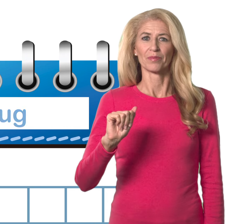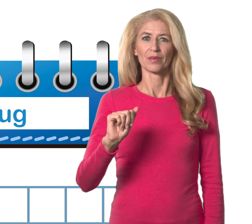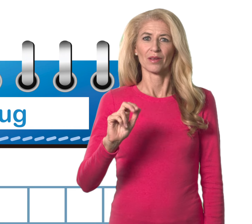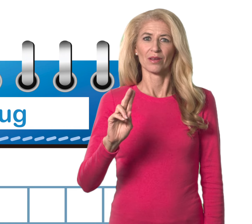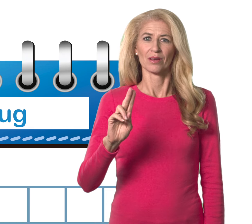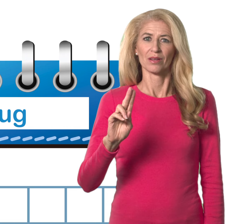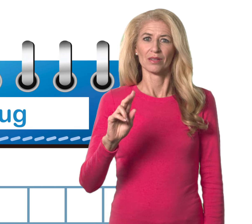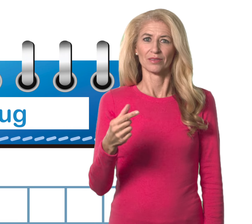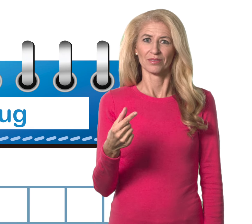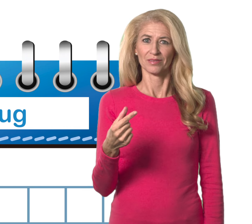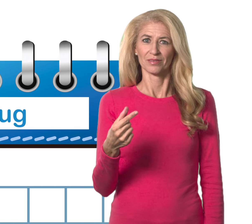August